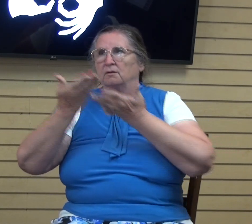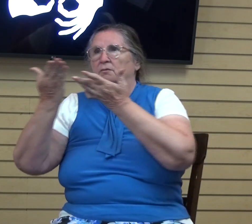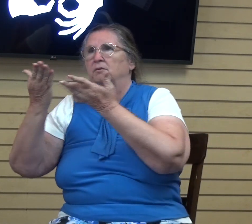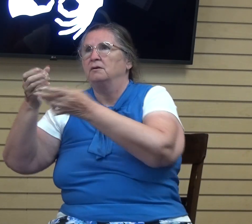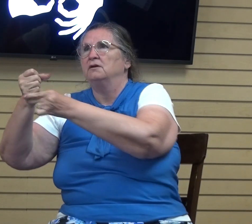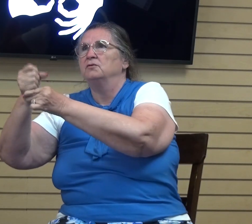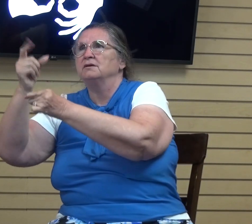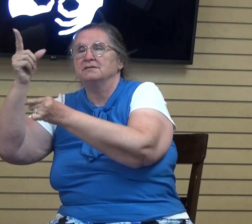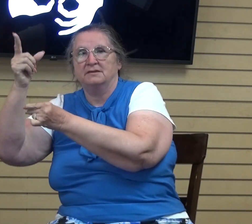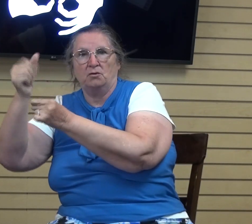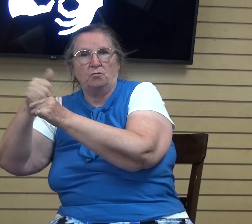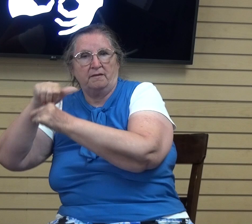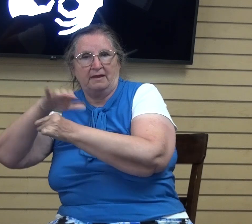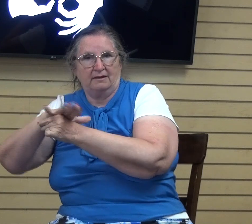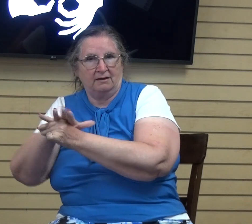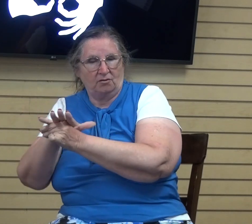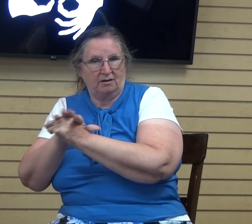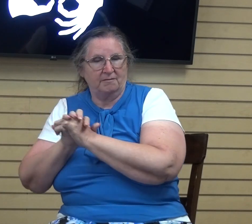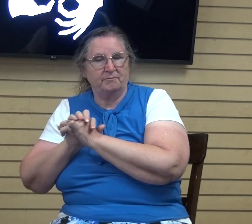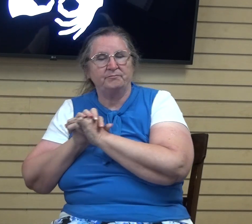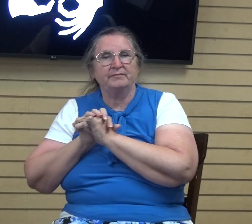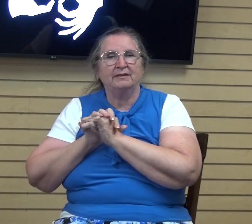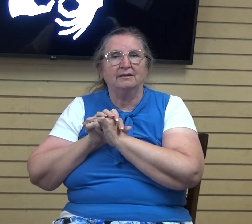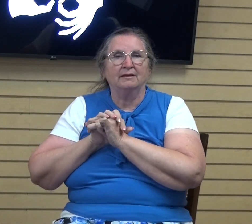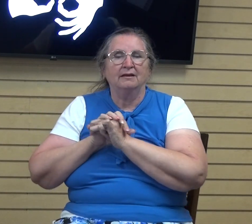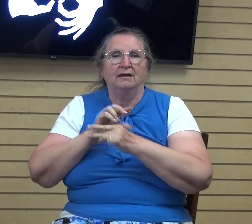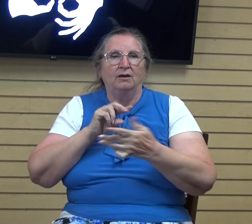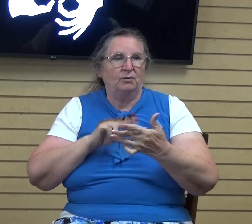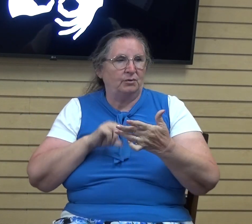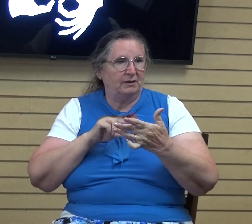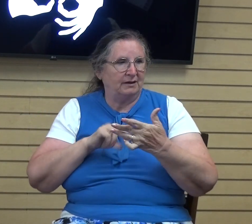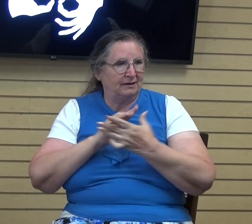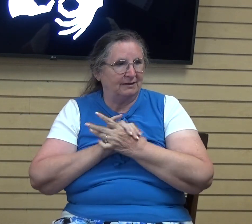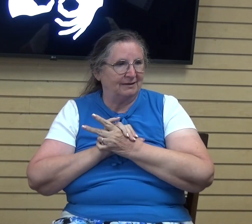And so, um, I'm going to be read, I'm going to read just,